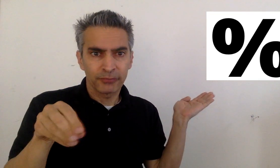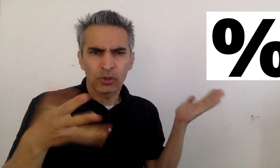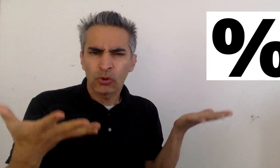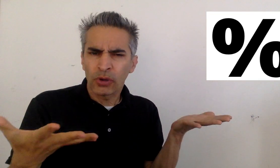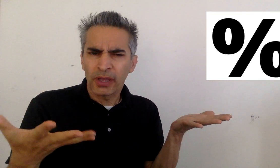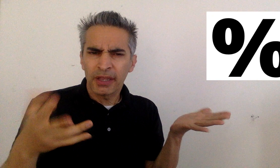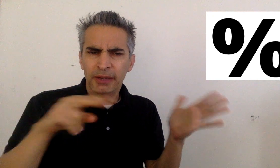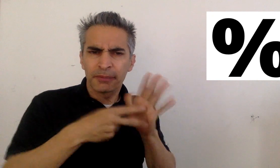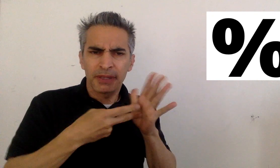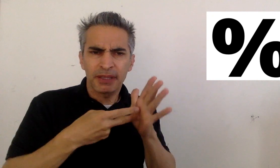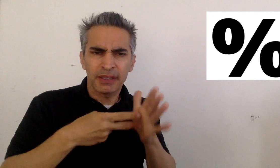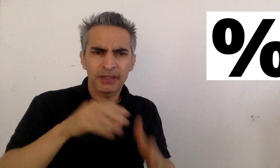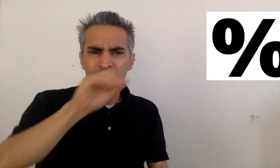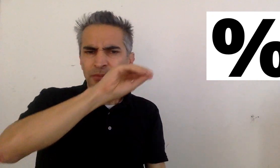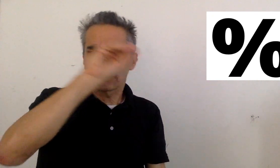What does percent mean?